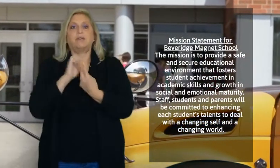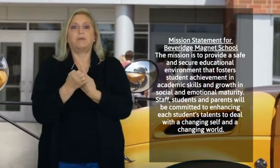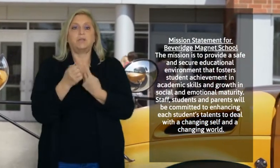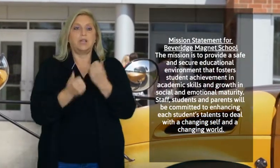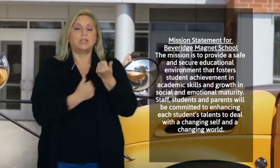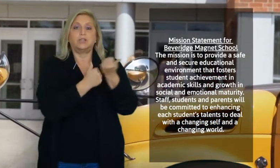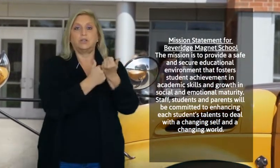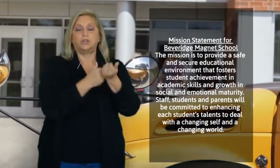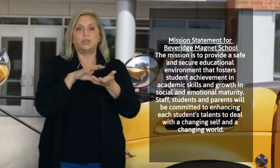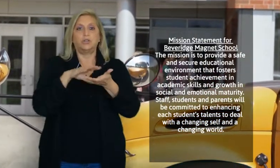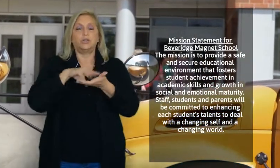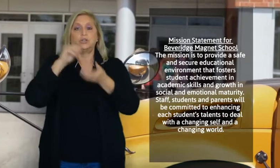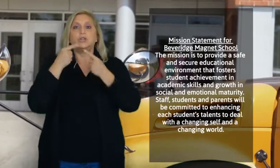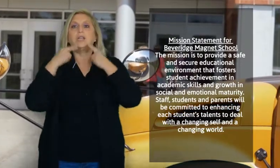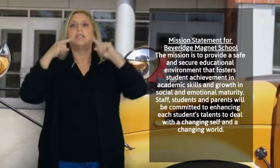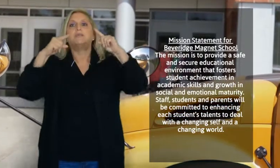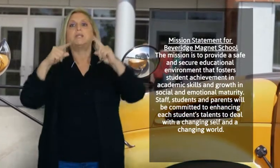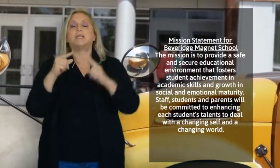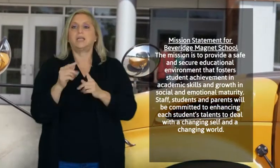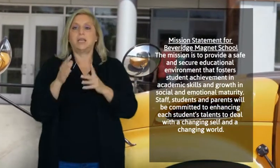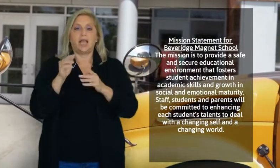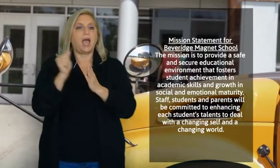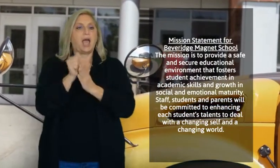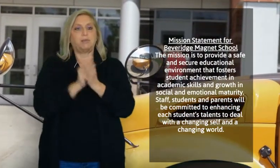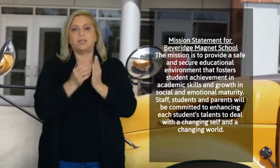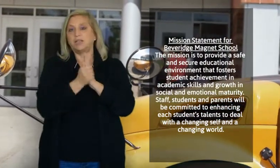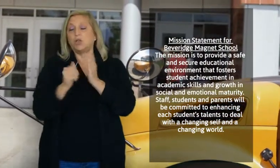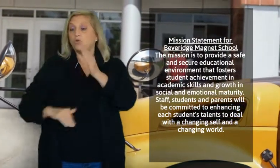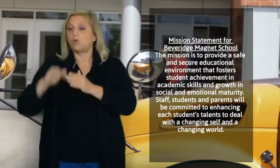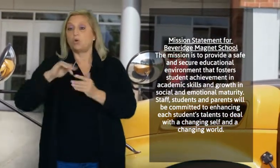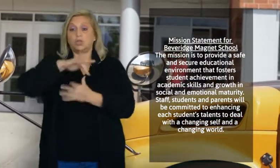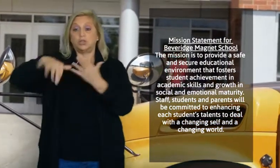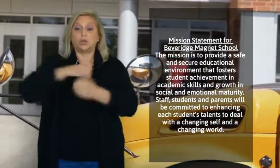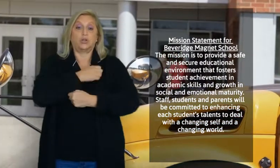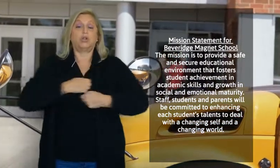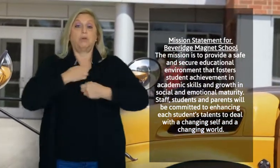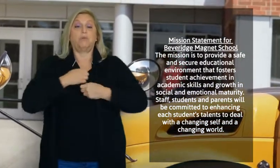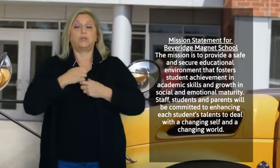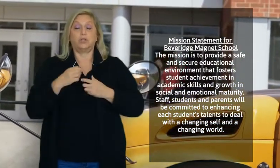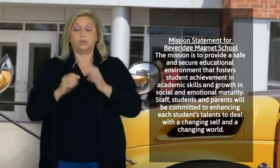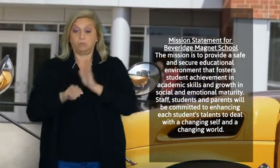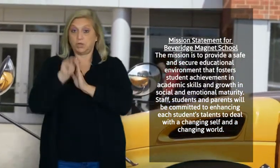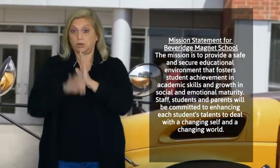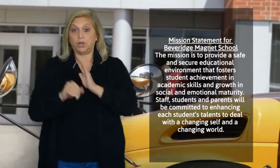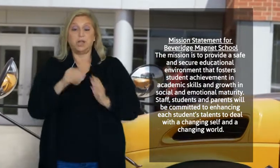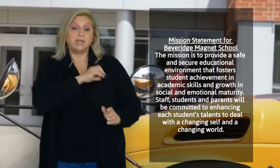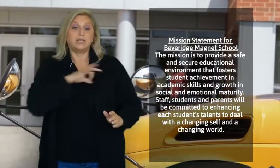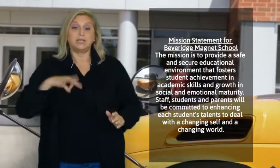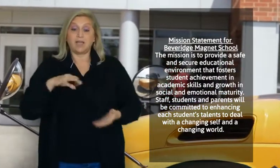that fosters student achievement in academic skills and growth in social and emotional maturity.